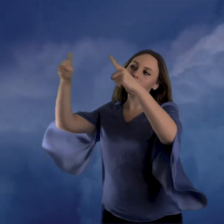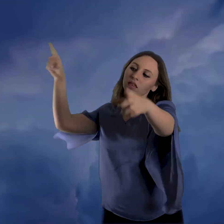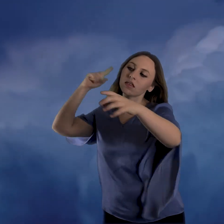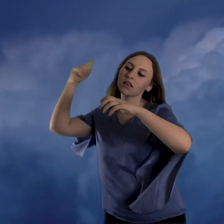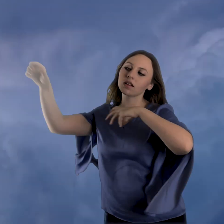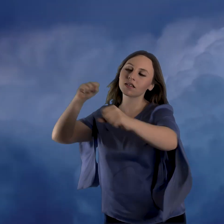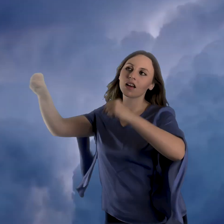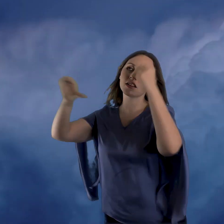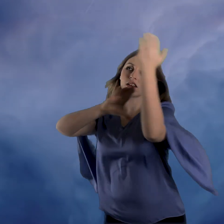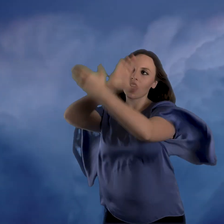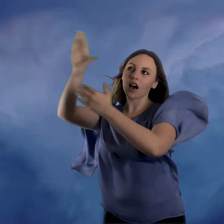Please on the ground